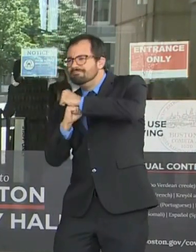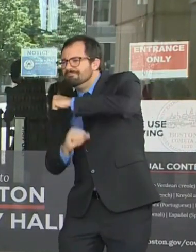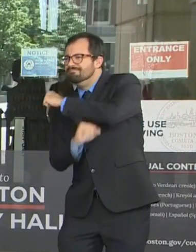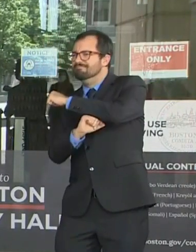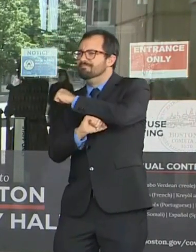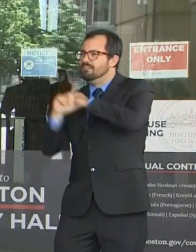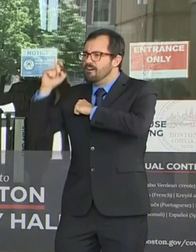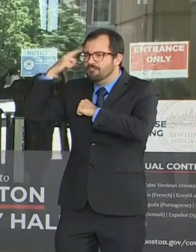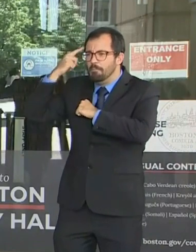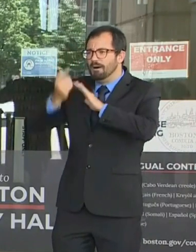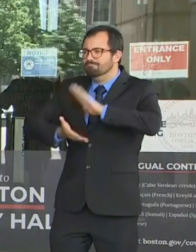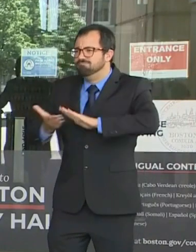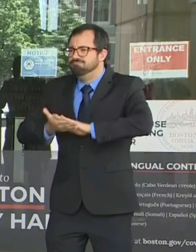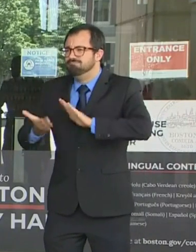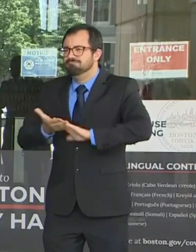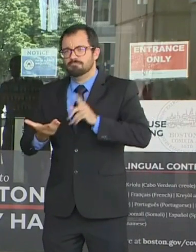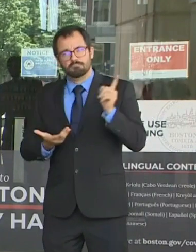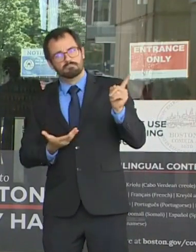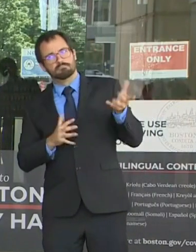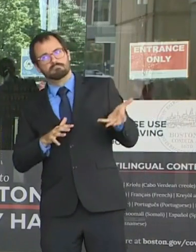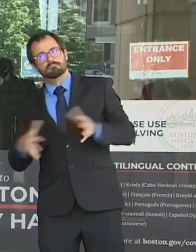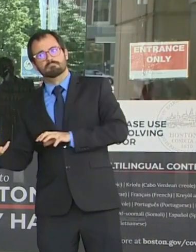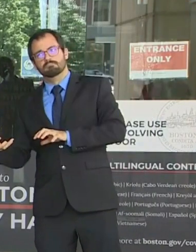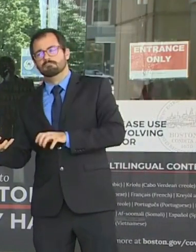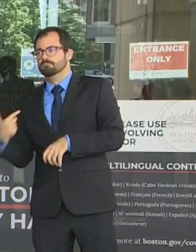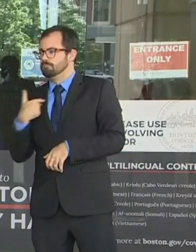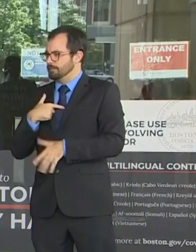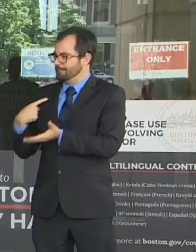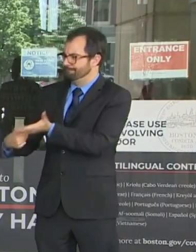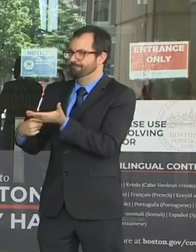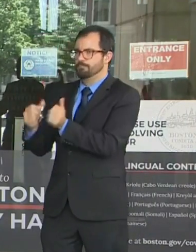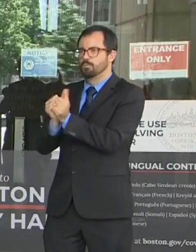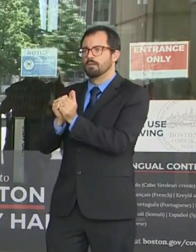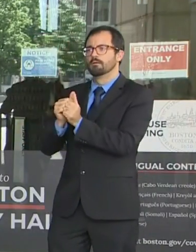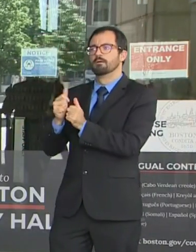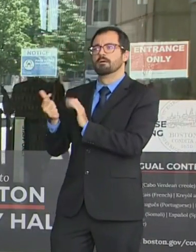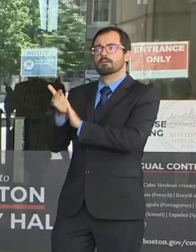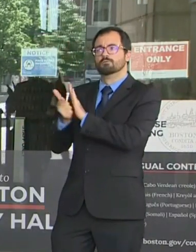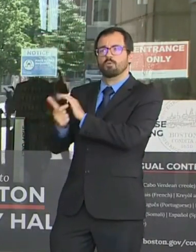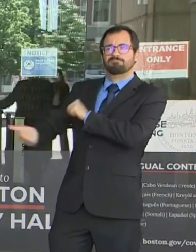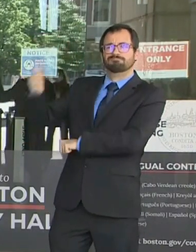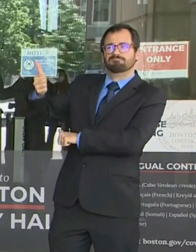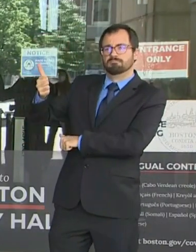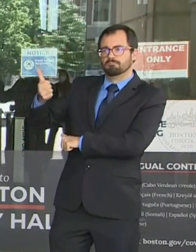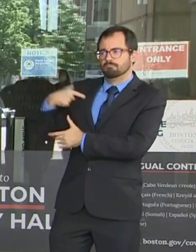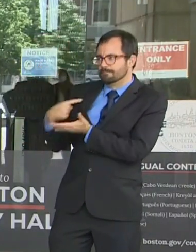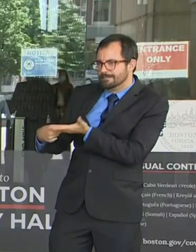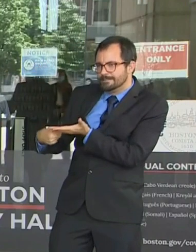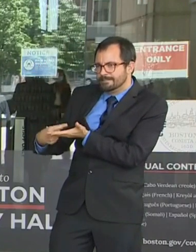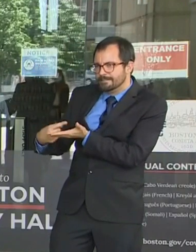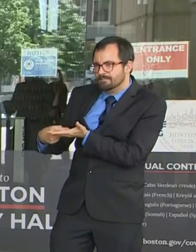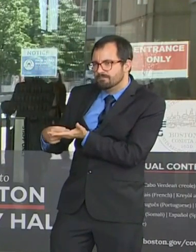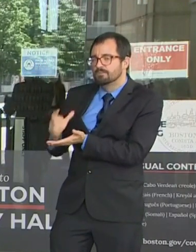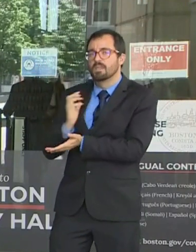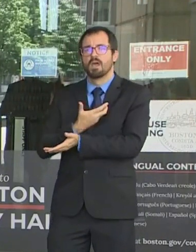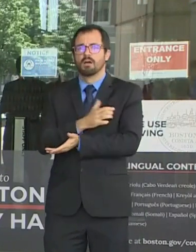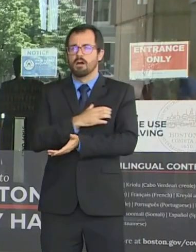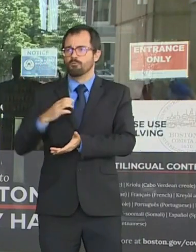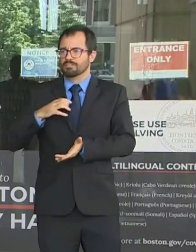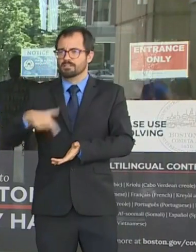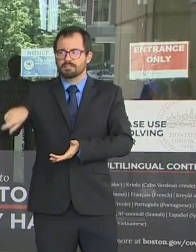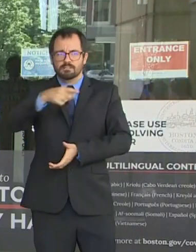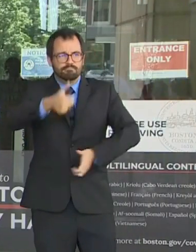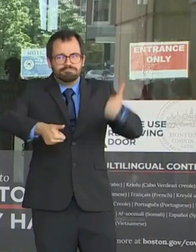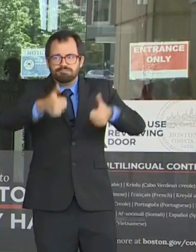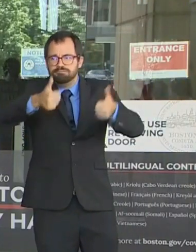Attorney General this morning and other members of Congress about this. Congressman Lynch and Congresswoman Presley are on the Oversight and Reform